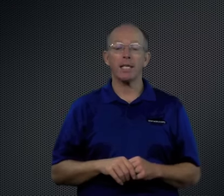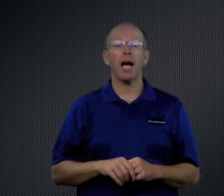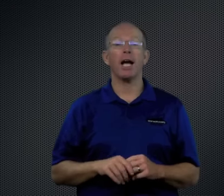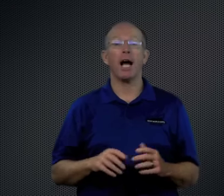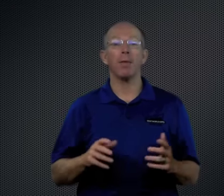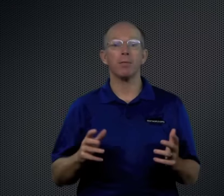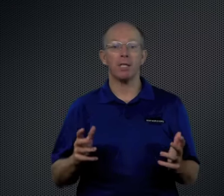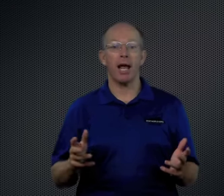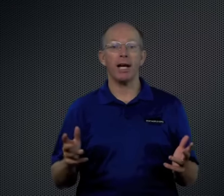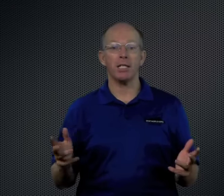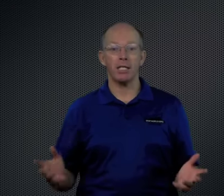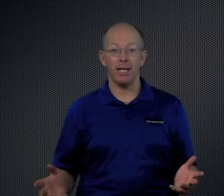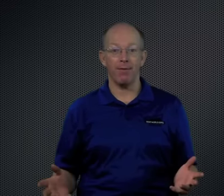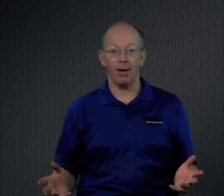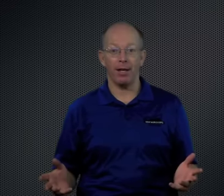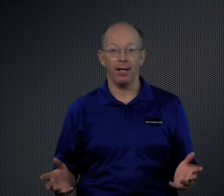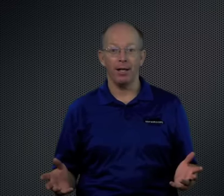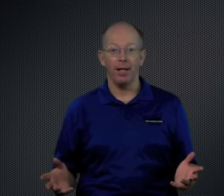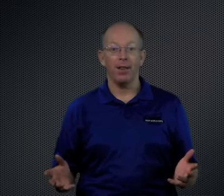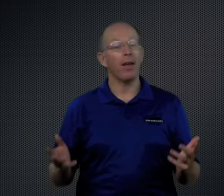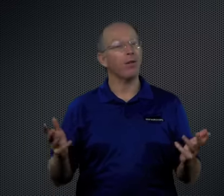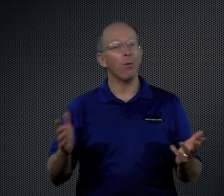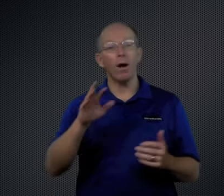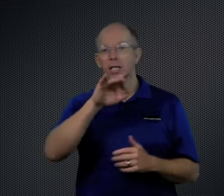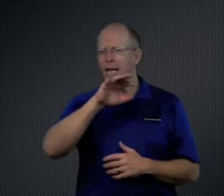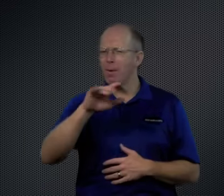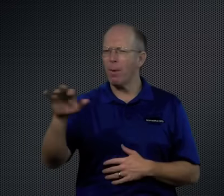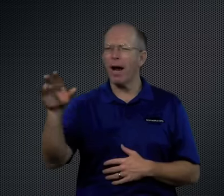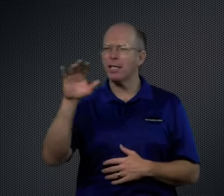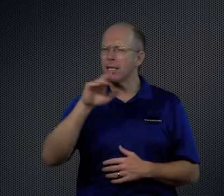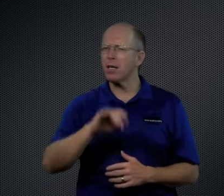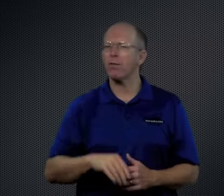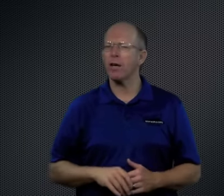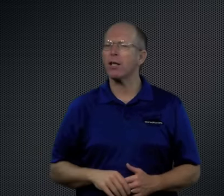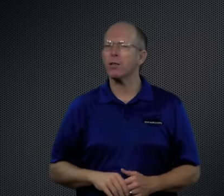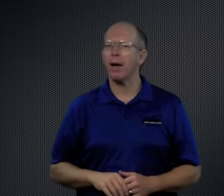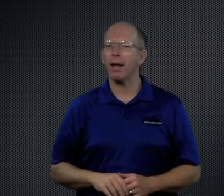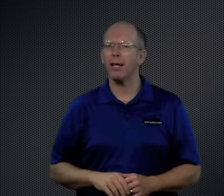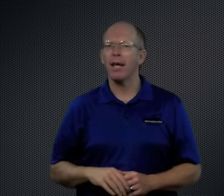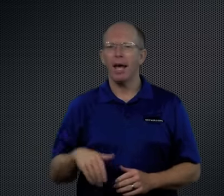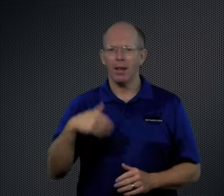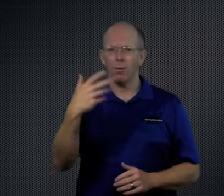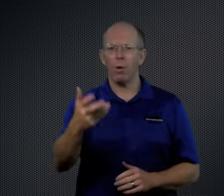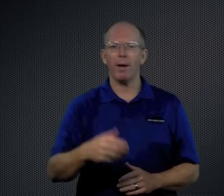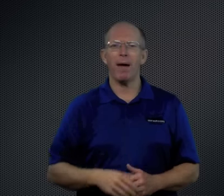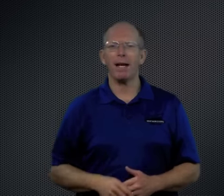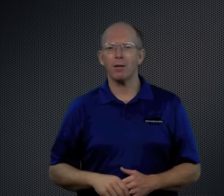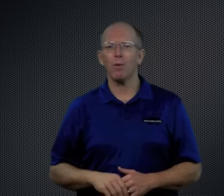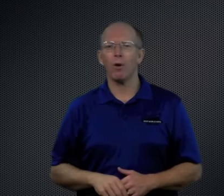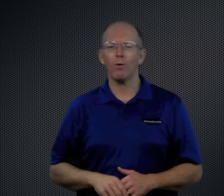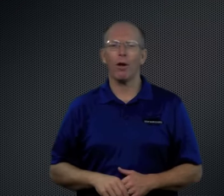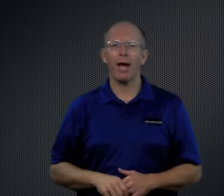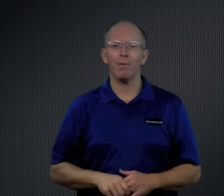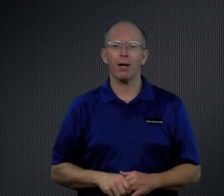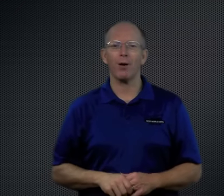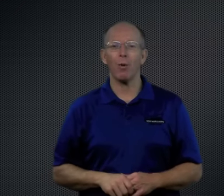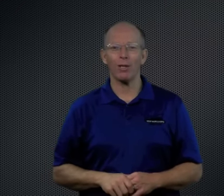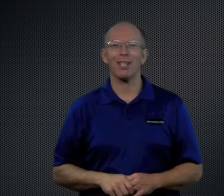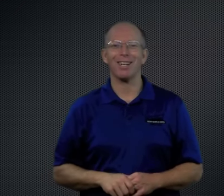.com slash seven. Thank you for watching. Keep practicing your fingerspelling. And then we'll get back to more vocabulary words in the